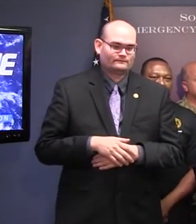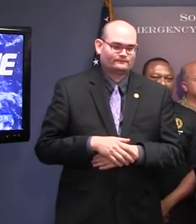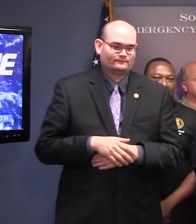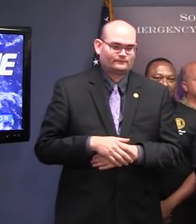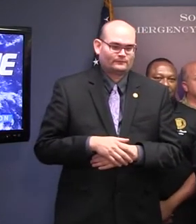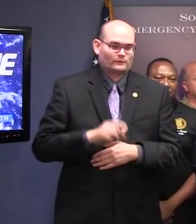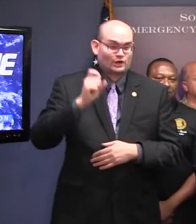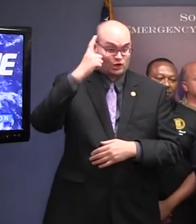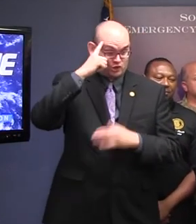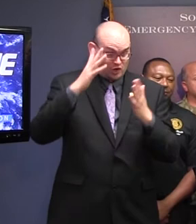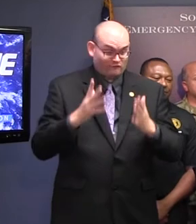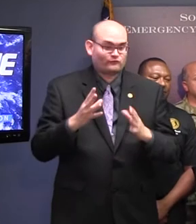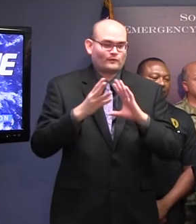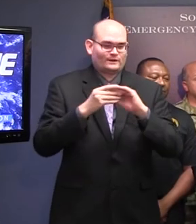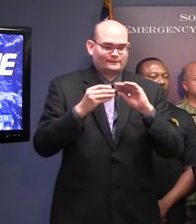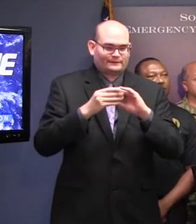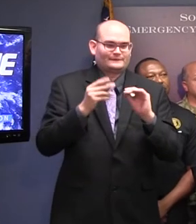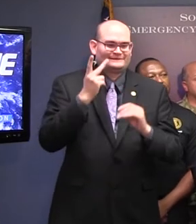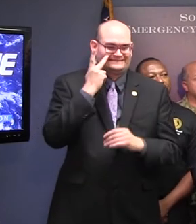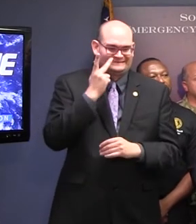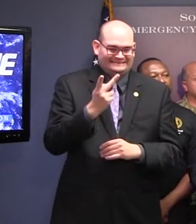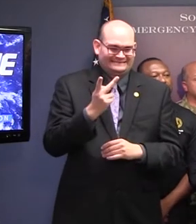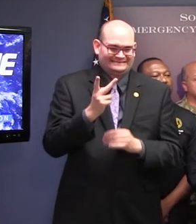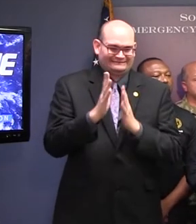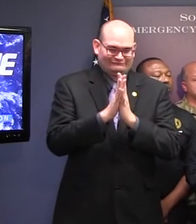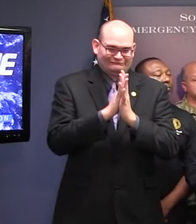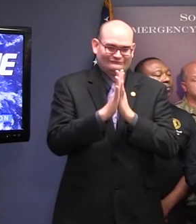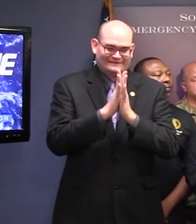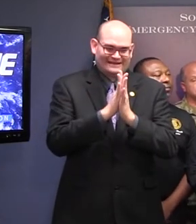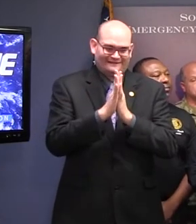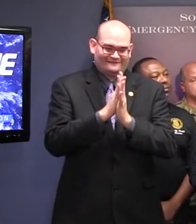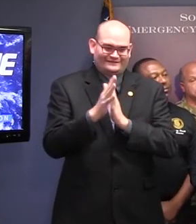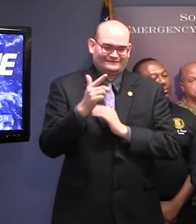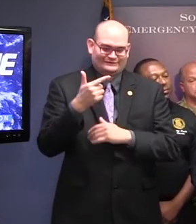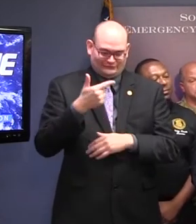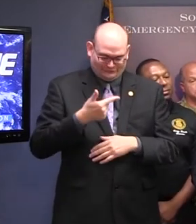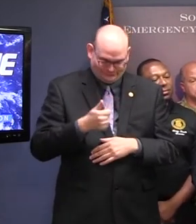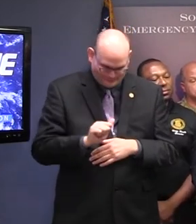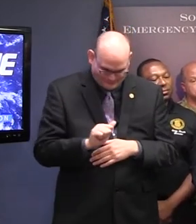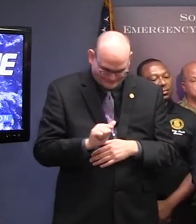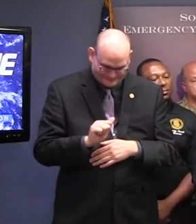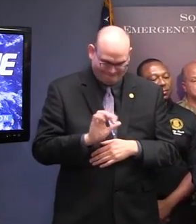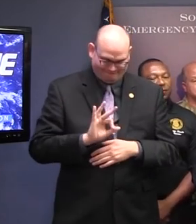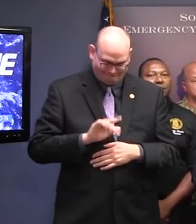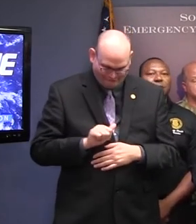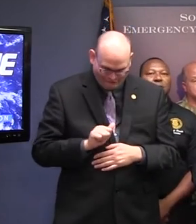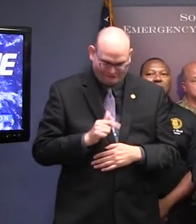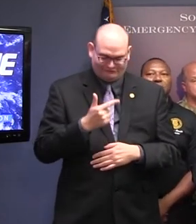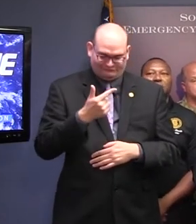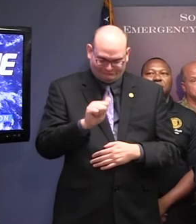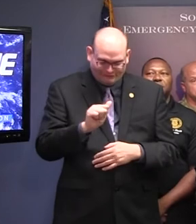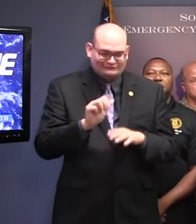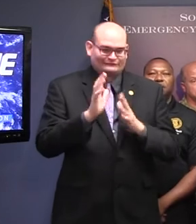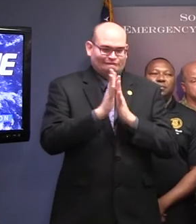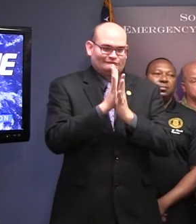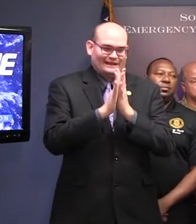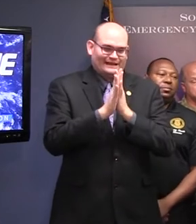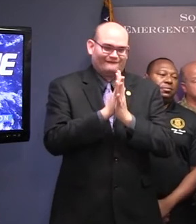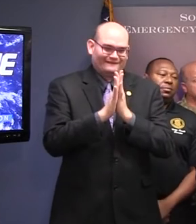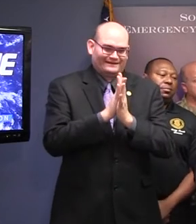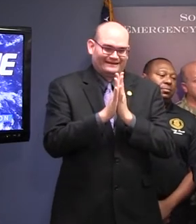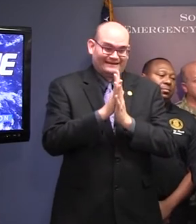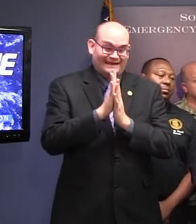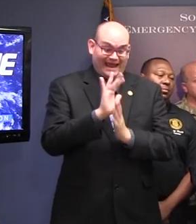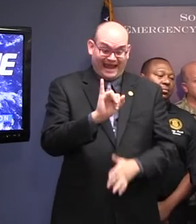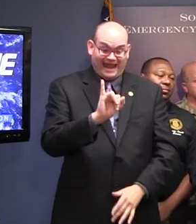our neighboring states' traffic flowing this way. I-95 in particular, we're starting to see some very heavy traffic flows on